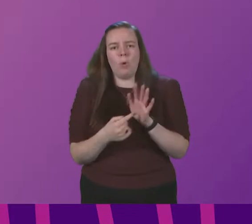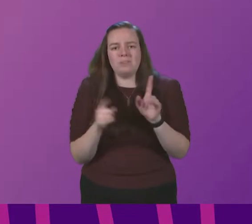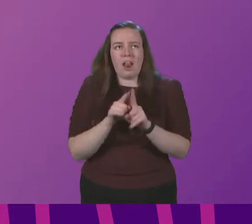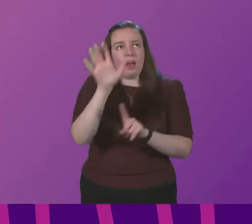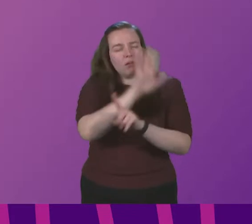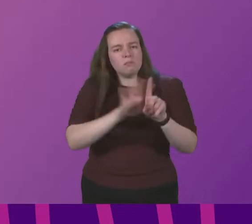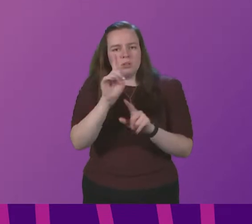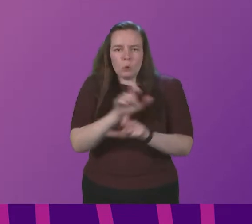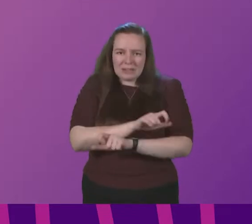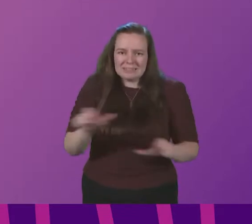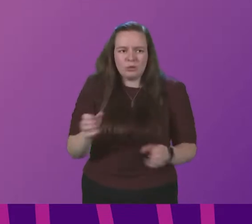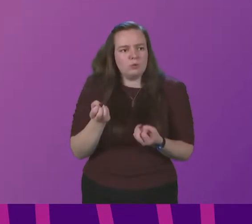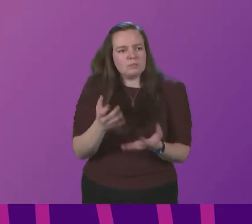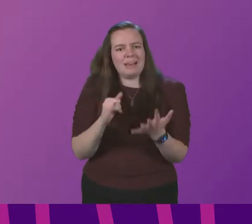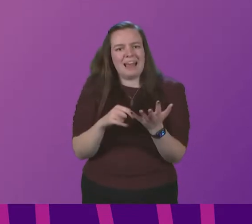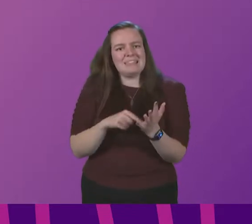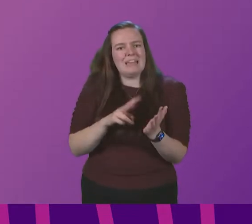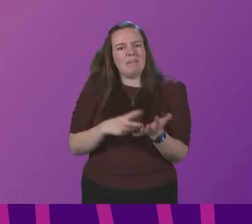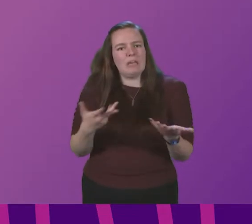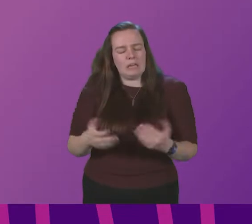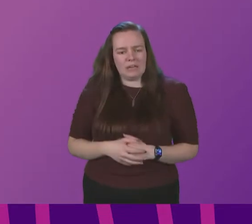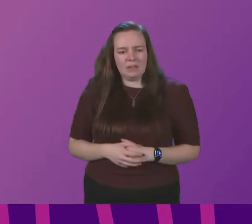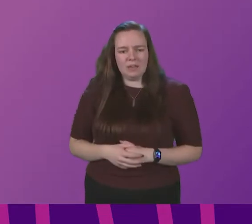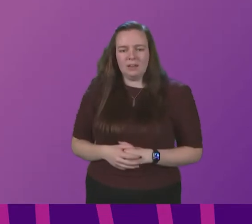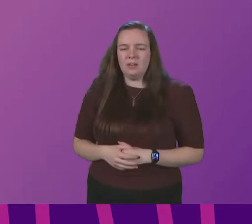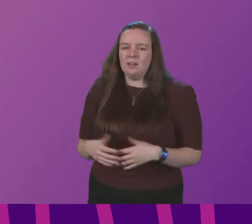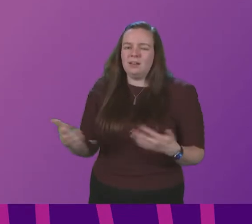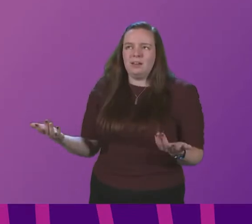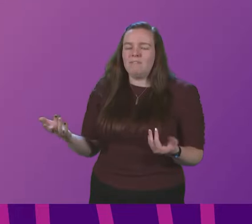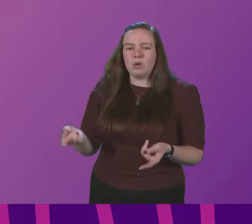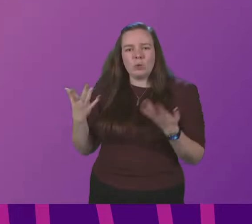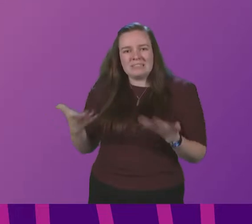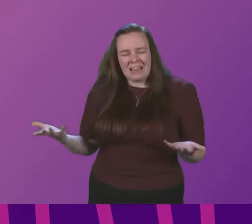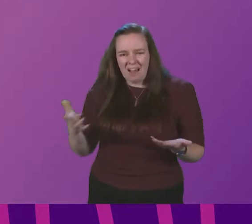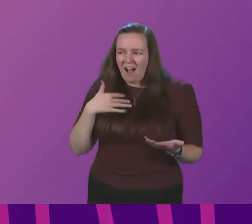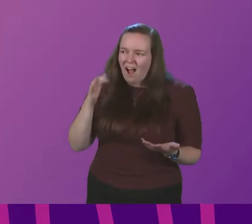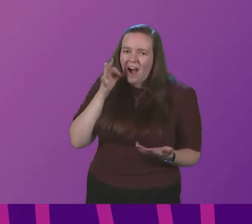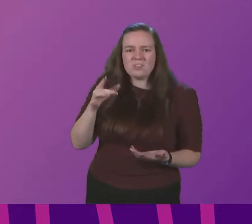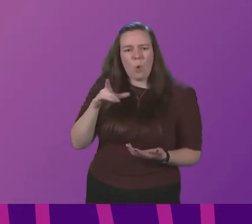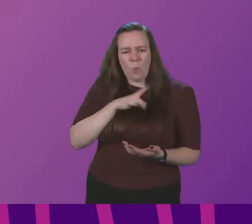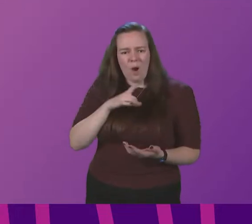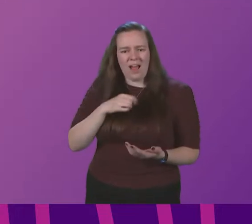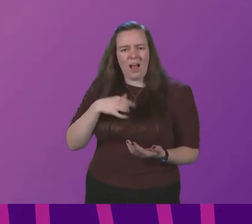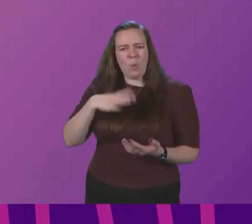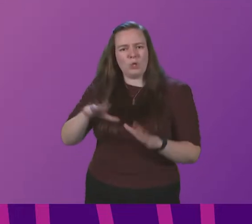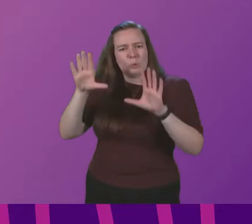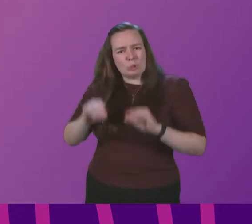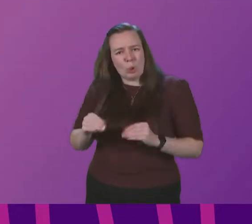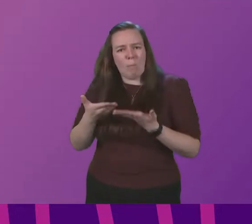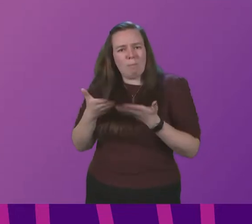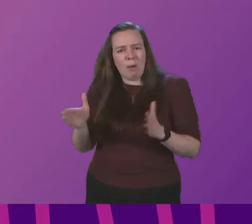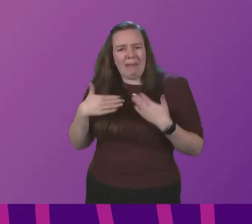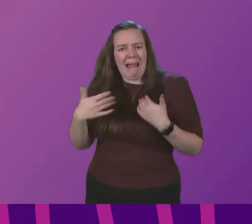you continue to spend on STV I mean for goodness sake can I ask members why on earth would I want to stop public health